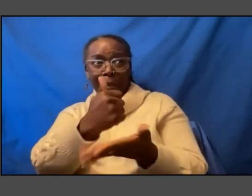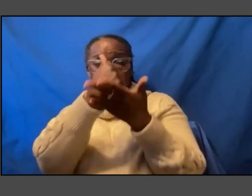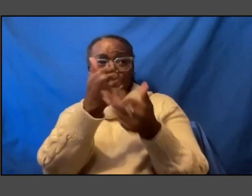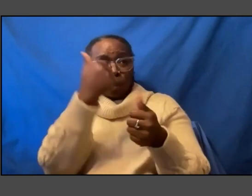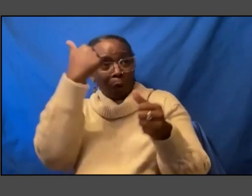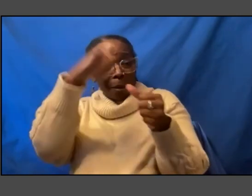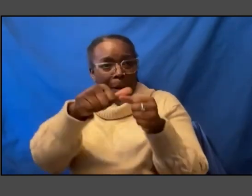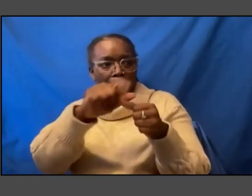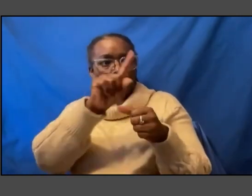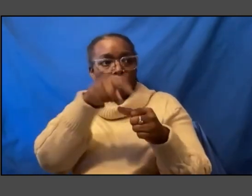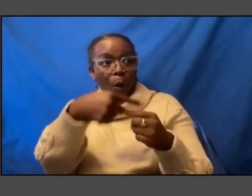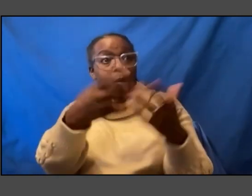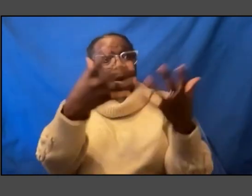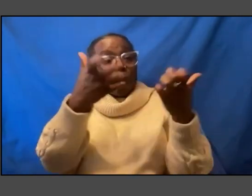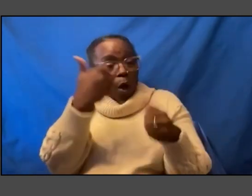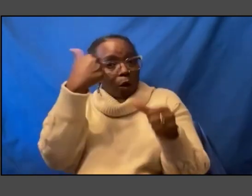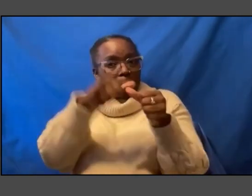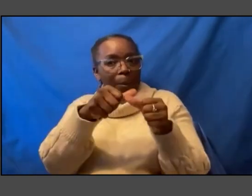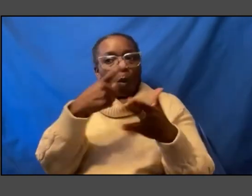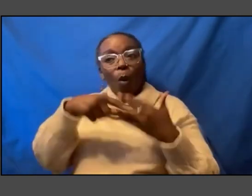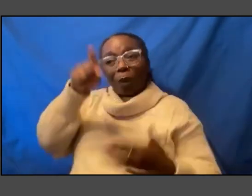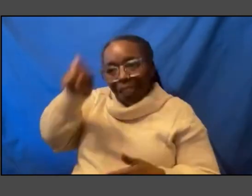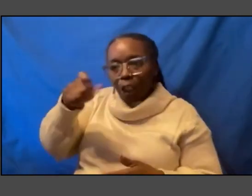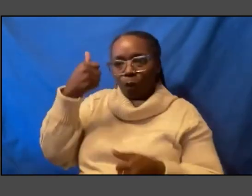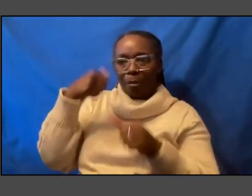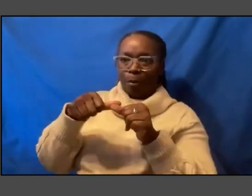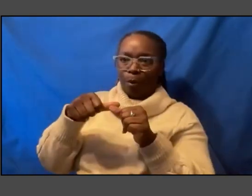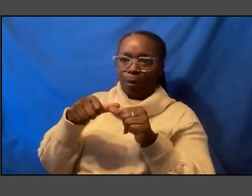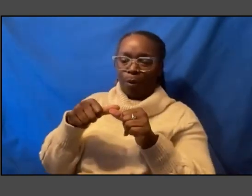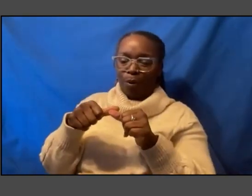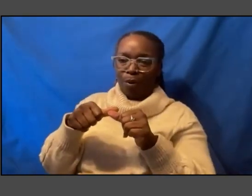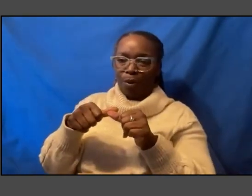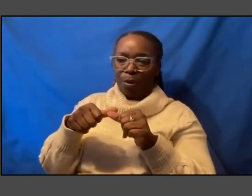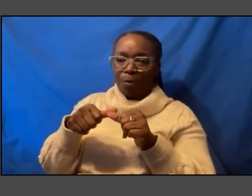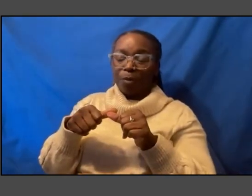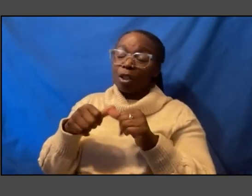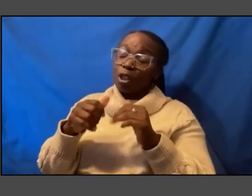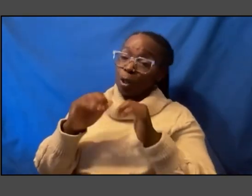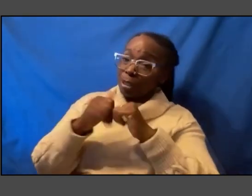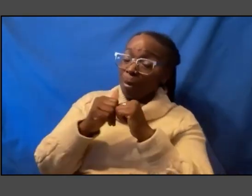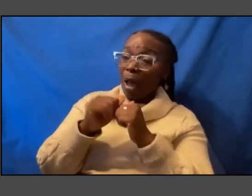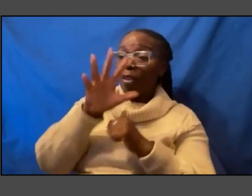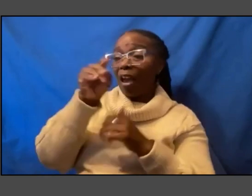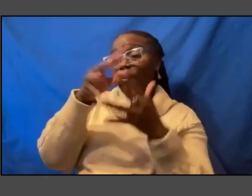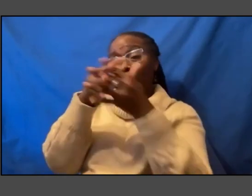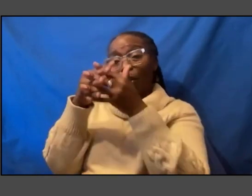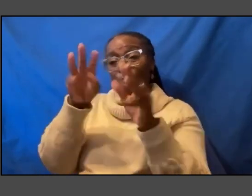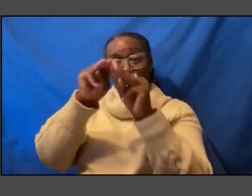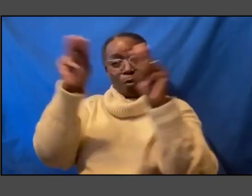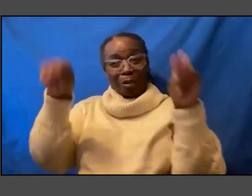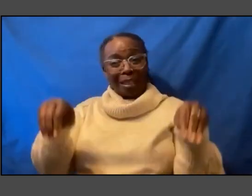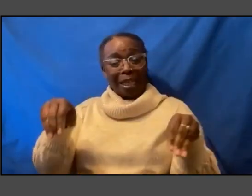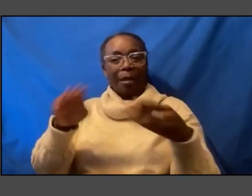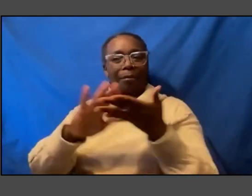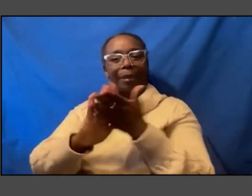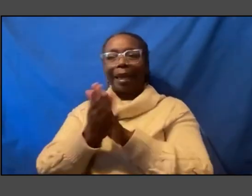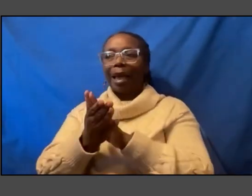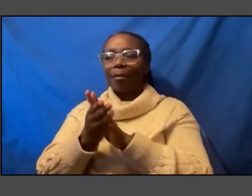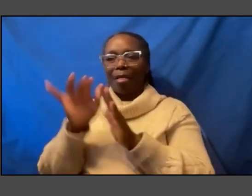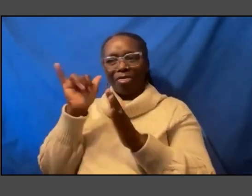remember but what we need to remember so I think in some ways the African American museum has become that beacon that raises those questions